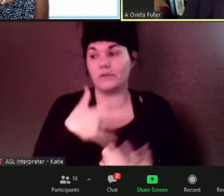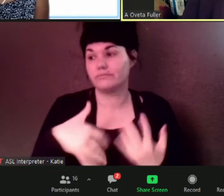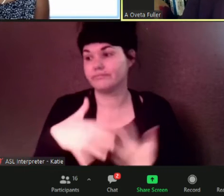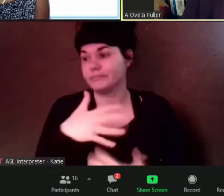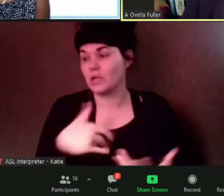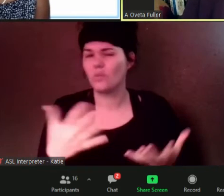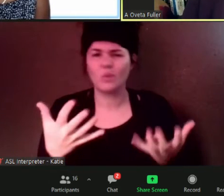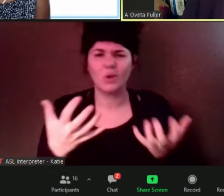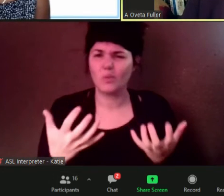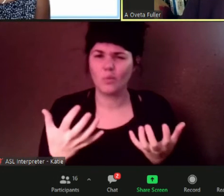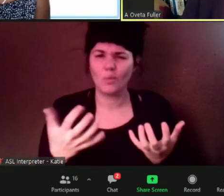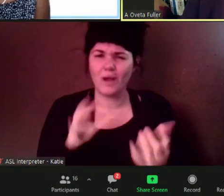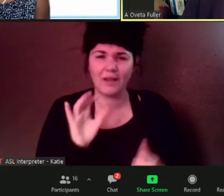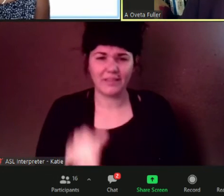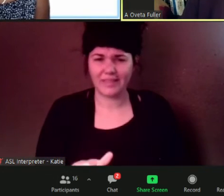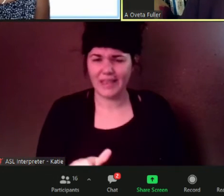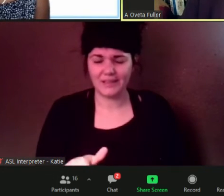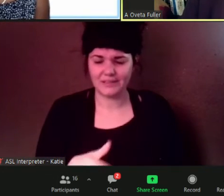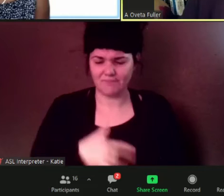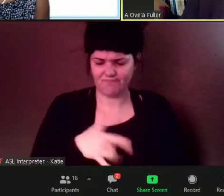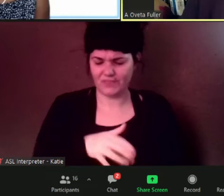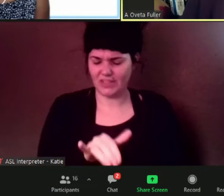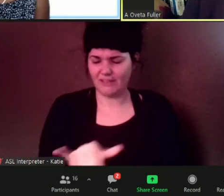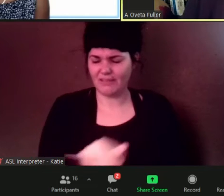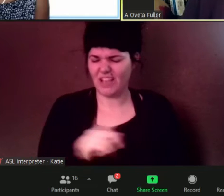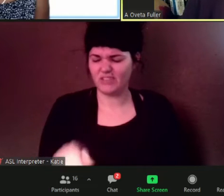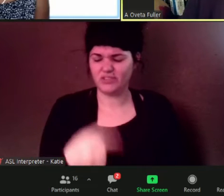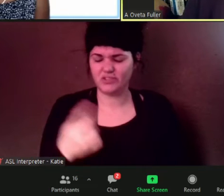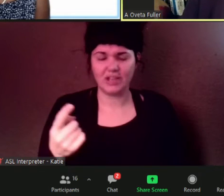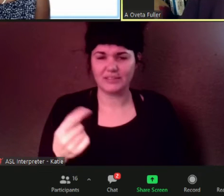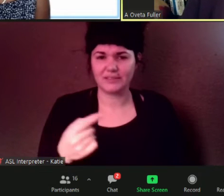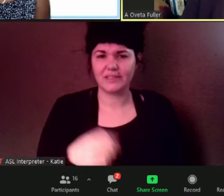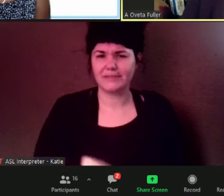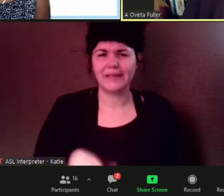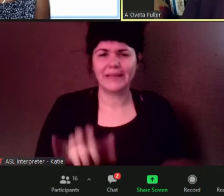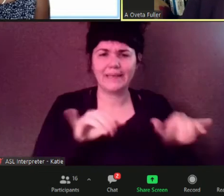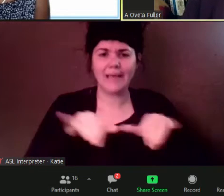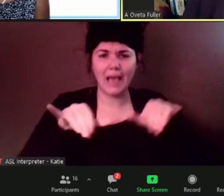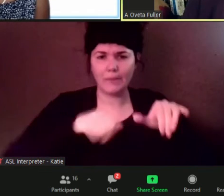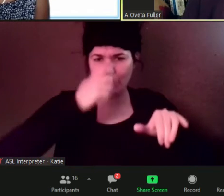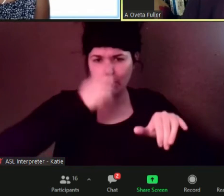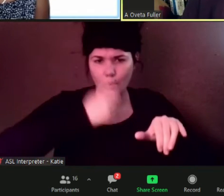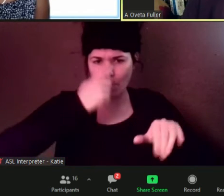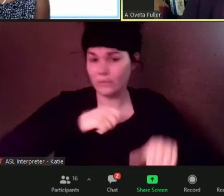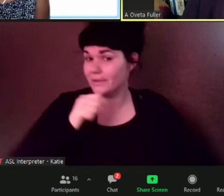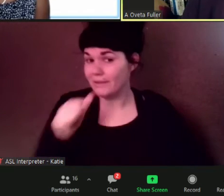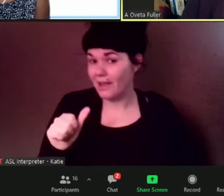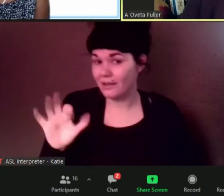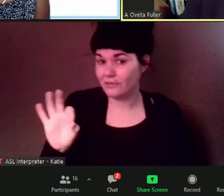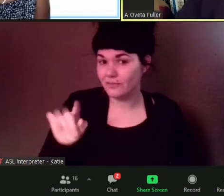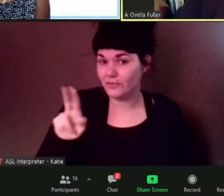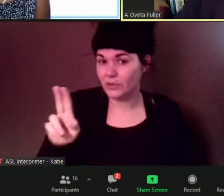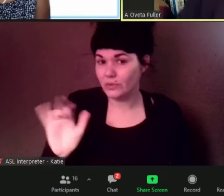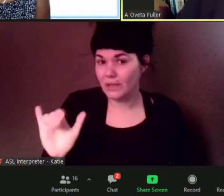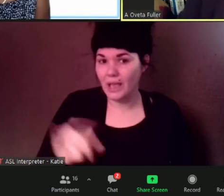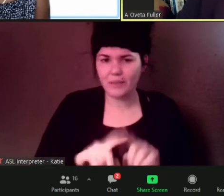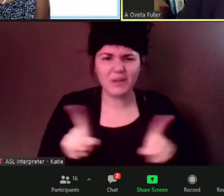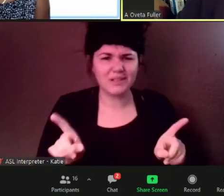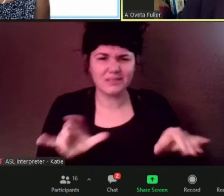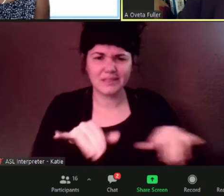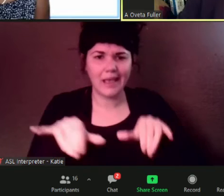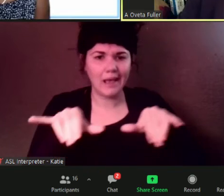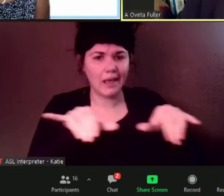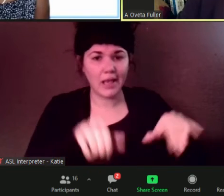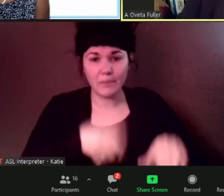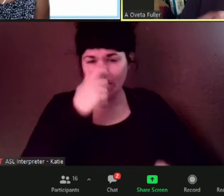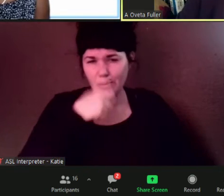infection common cold um not even like the flu but more like the common colds and so that's what the vaccine does